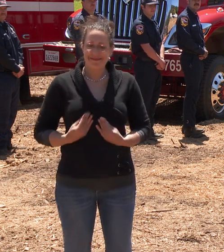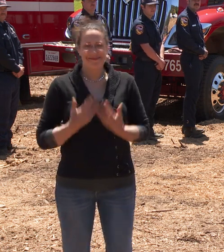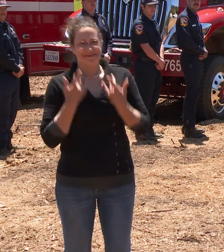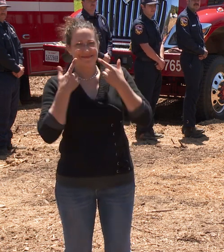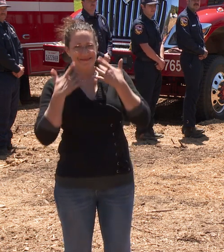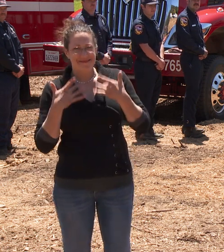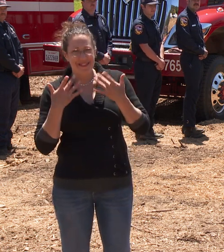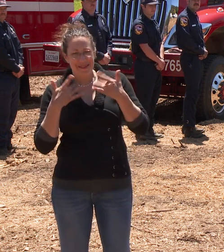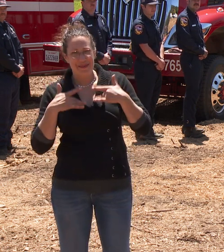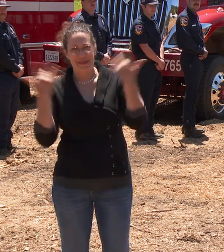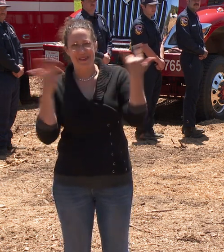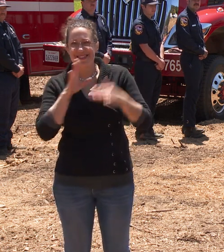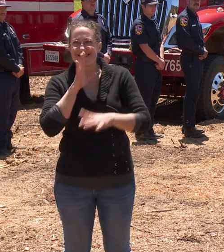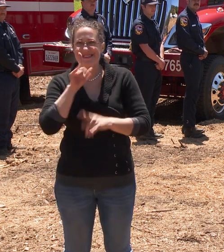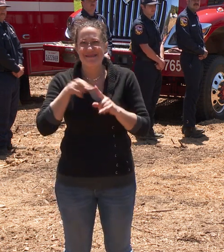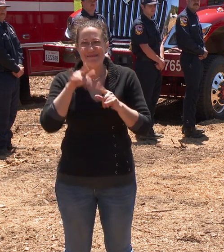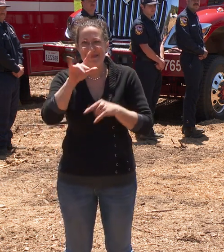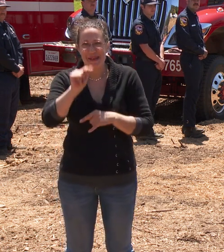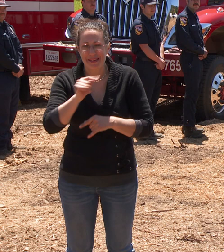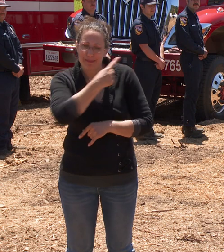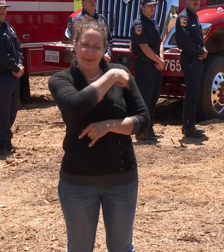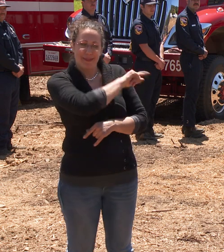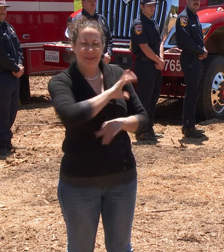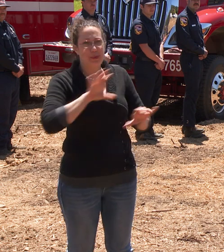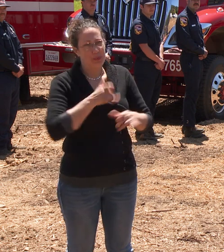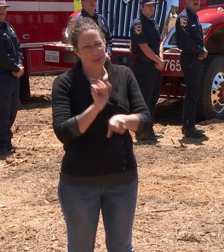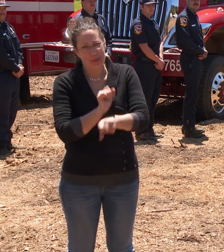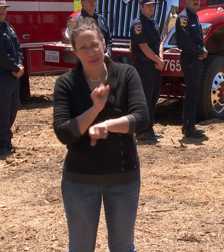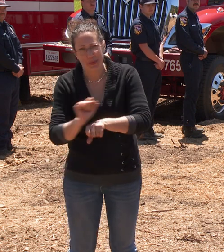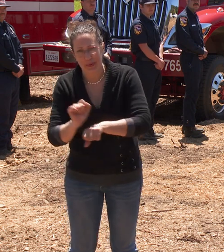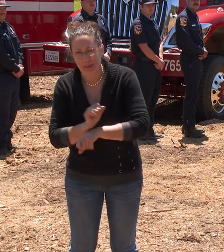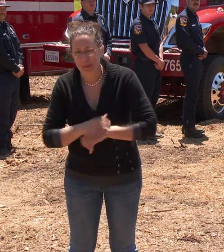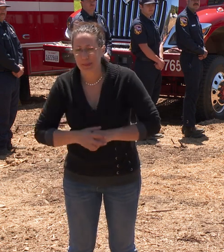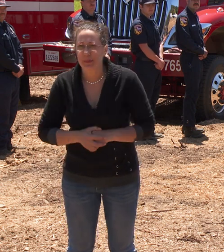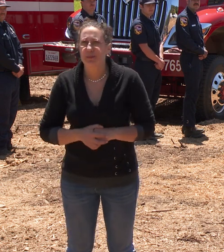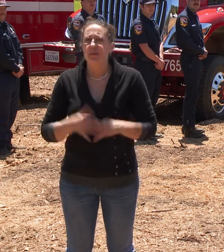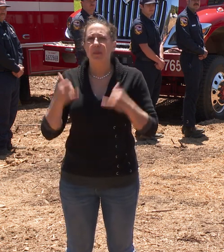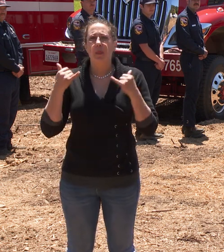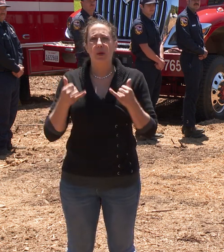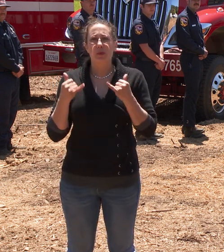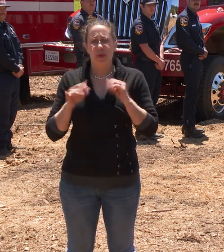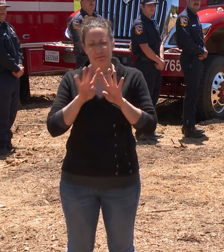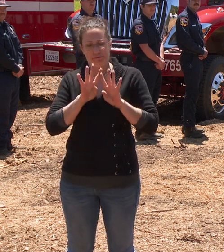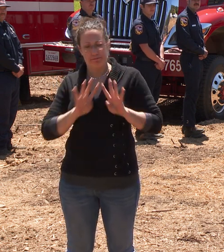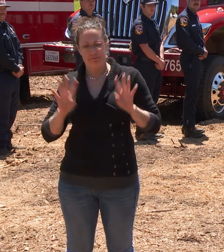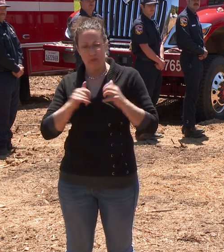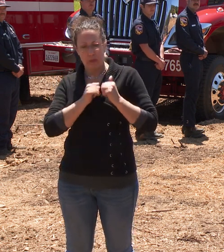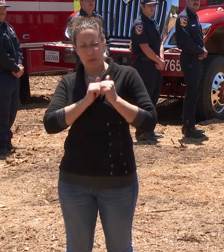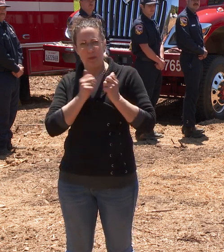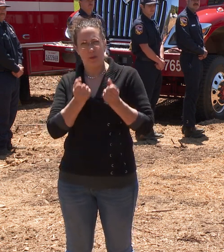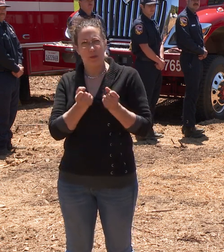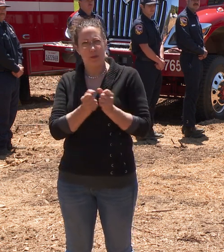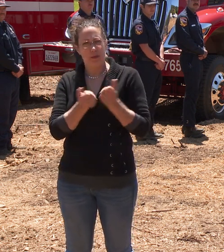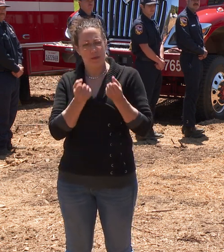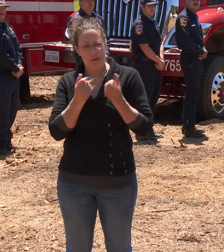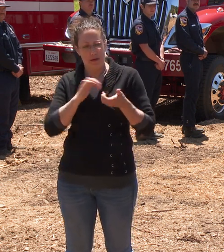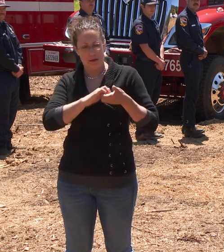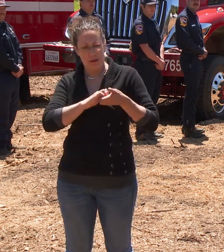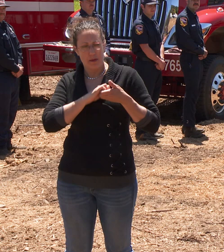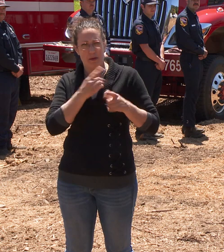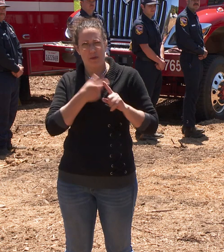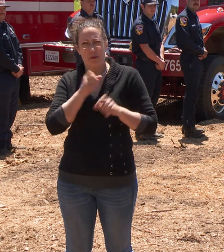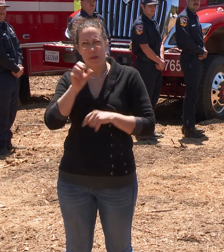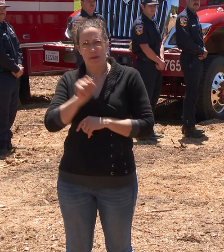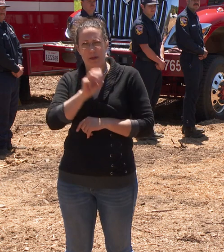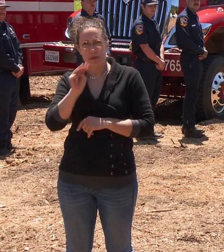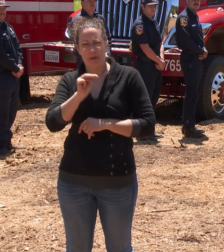able to talk about those efforts. And today I'm standing with some of the many partners from San Mateo